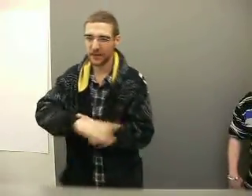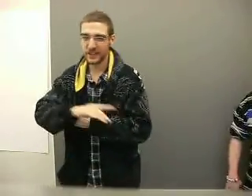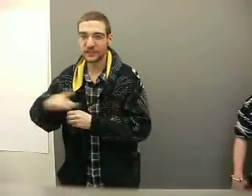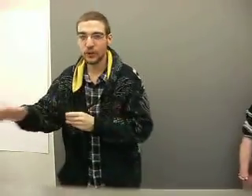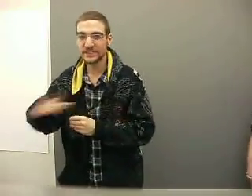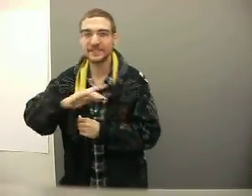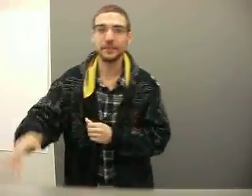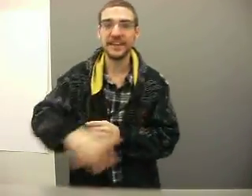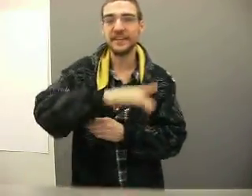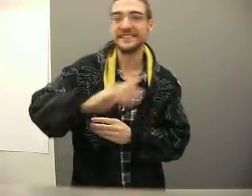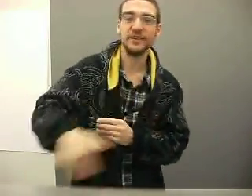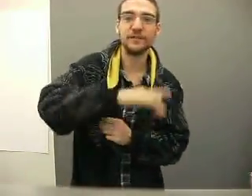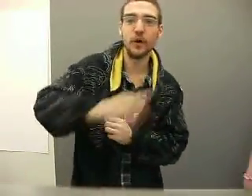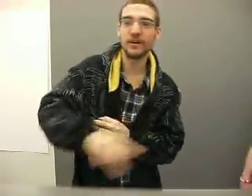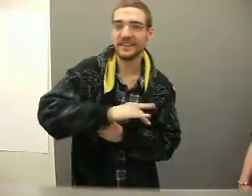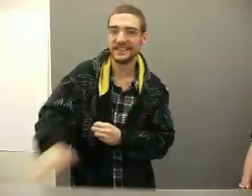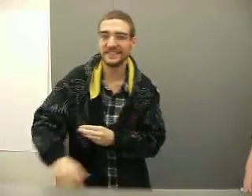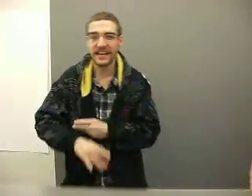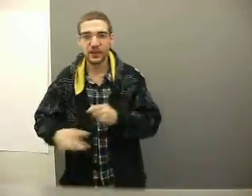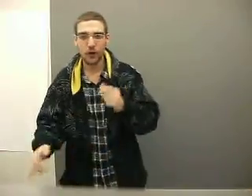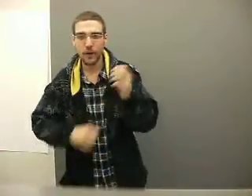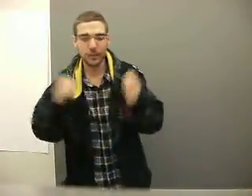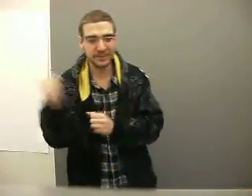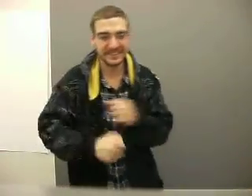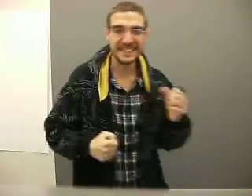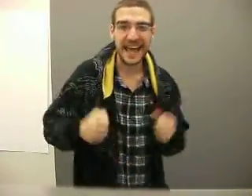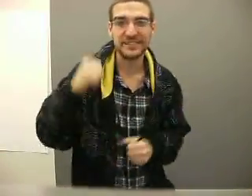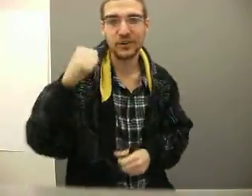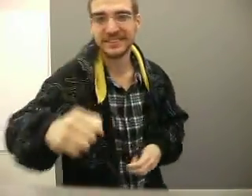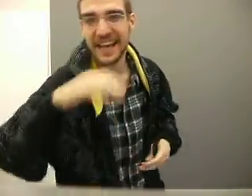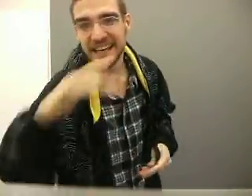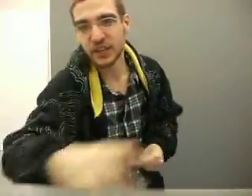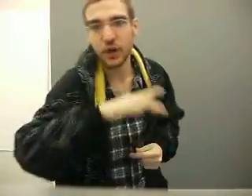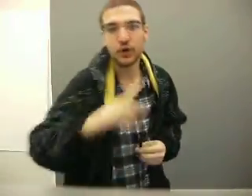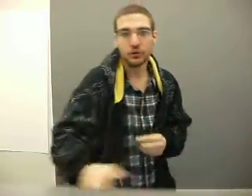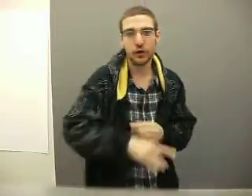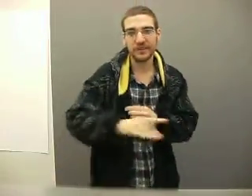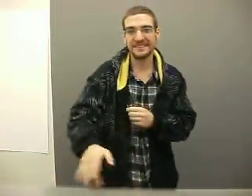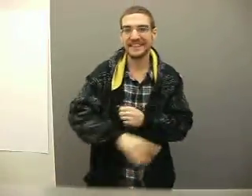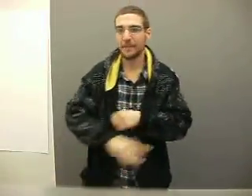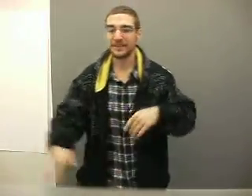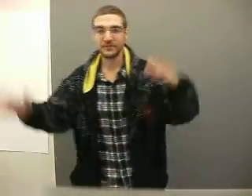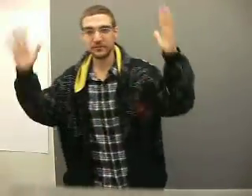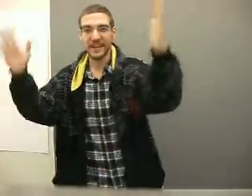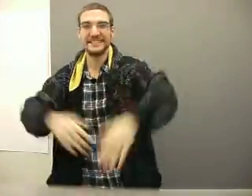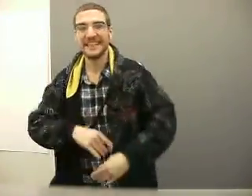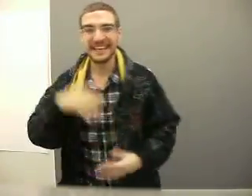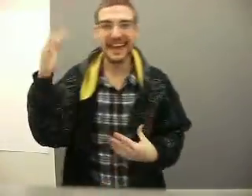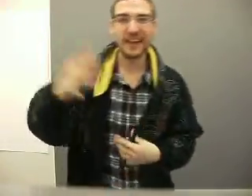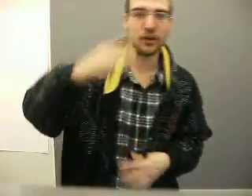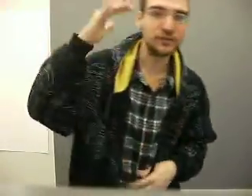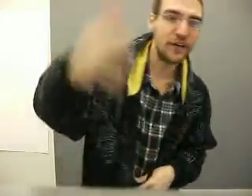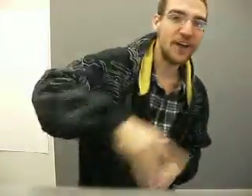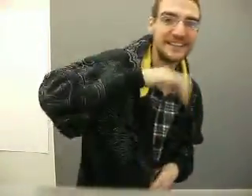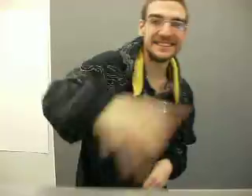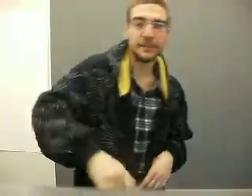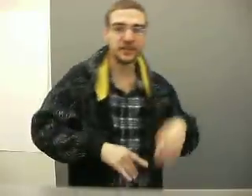when you toast the split. The Phil vocalist. Yo. Approaching these cats on sight. Yo. You understand my strikes. They land on volleys. You